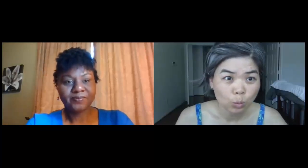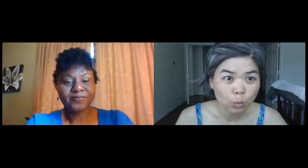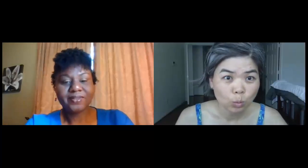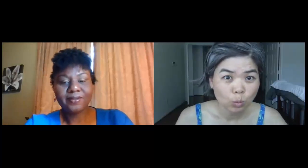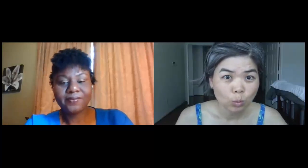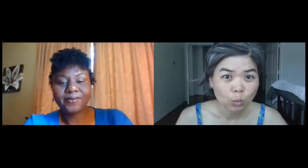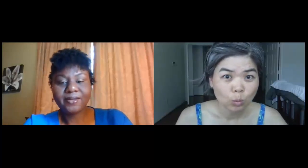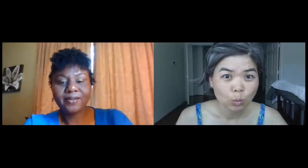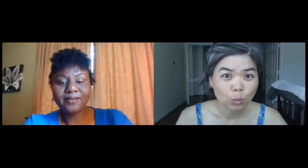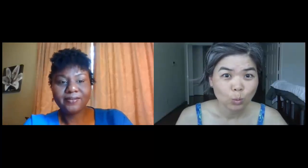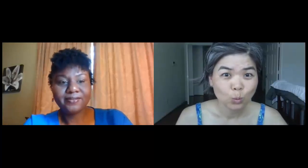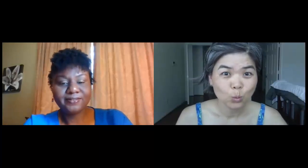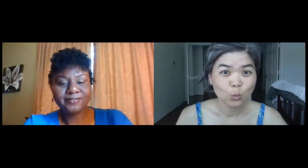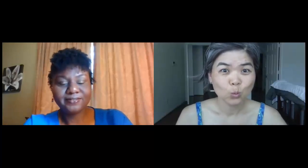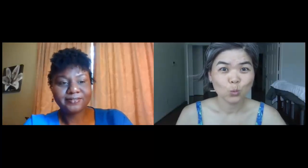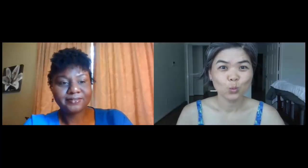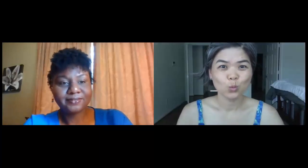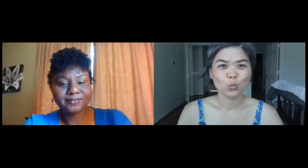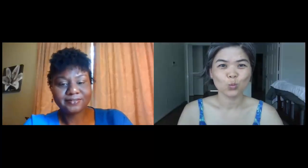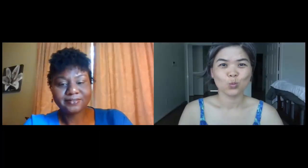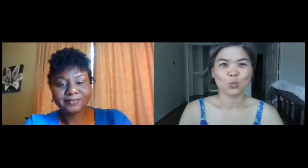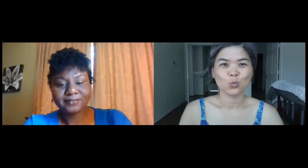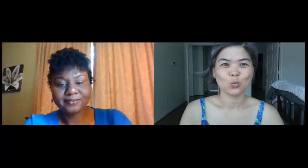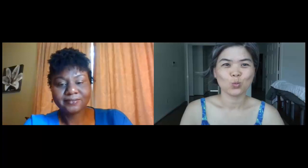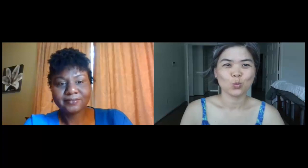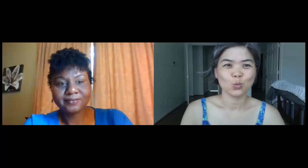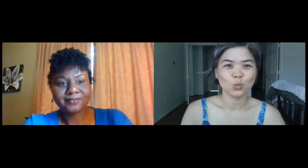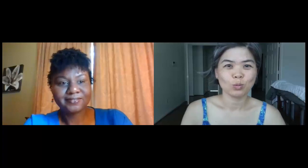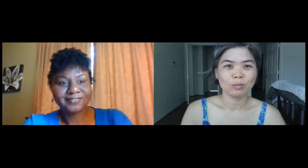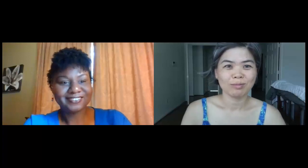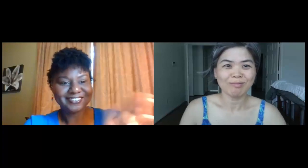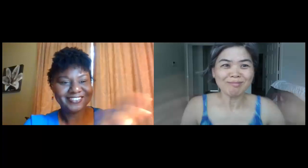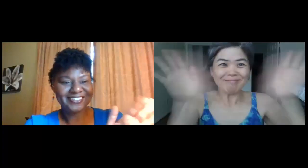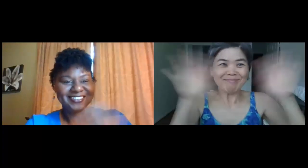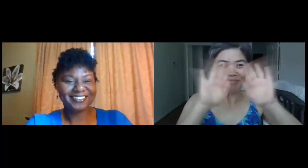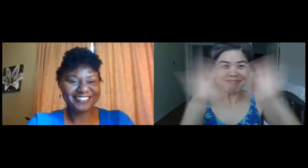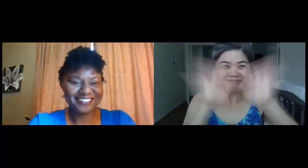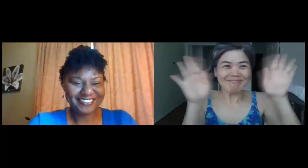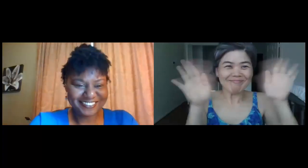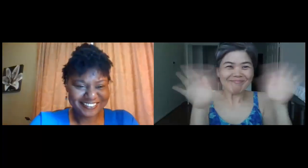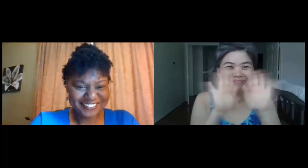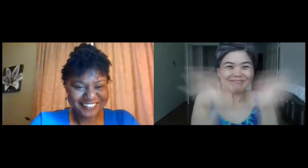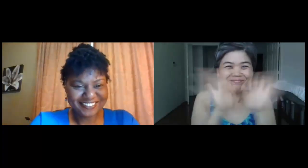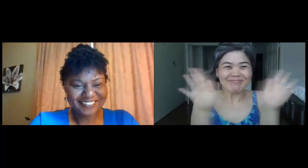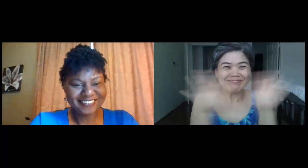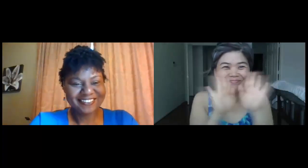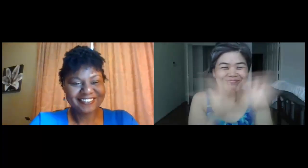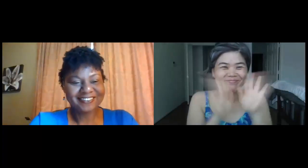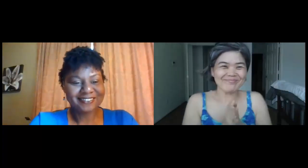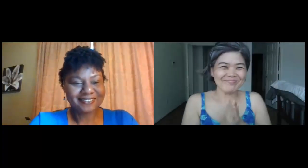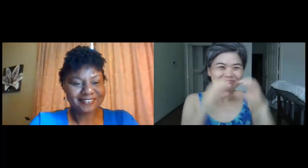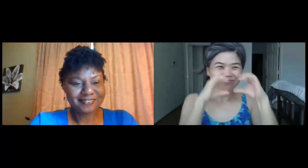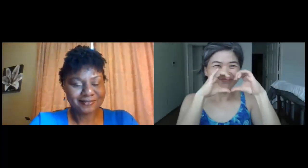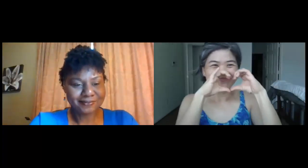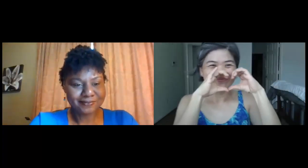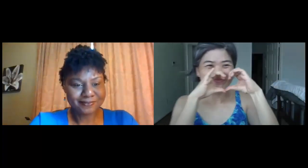so we do not need to be on camera hey we do not have to be on camera right now though we're going to stop